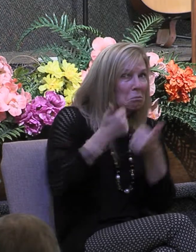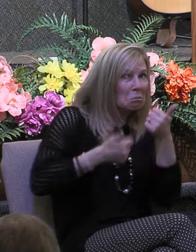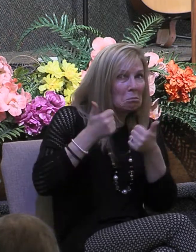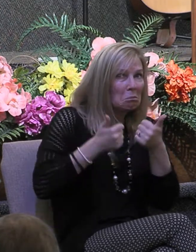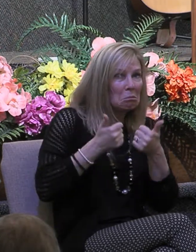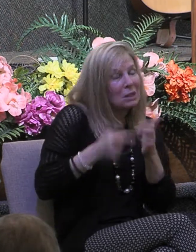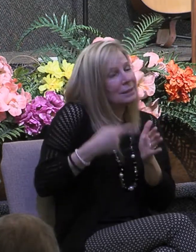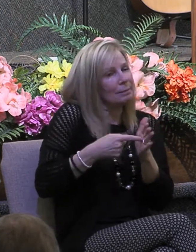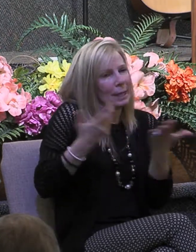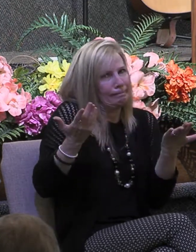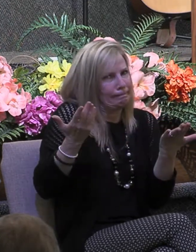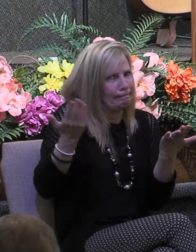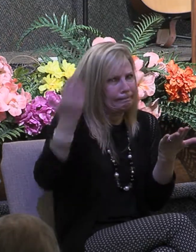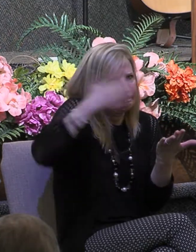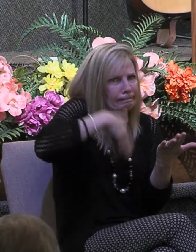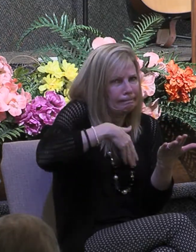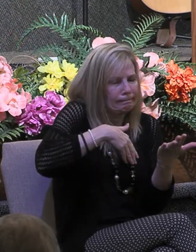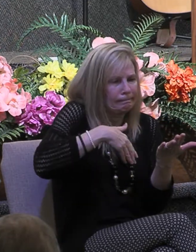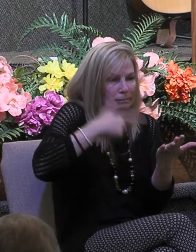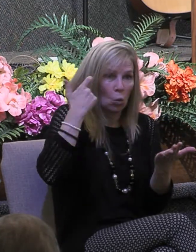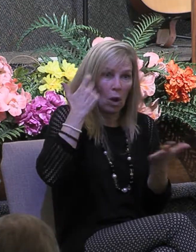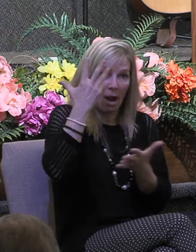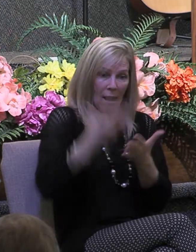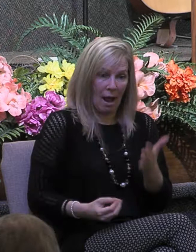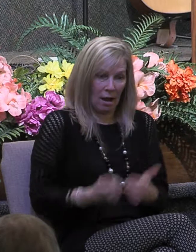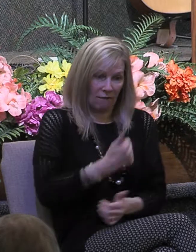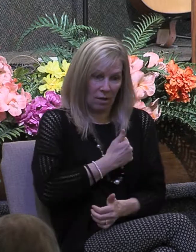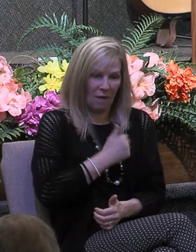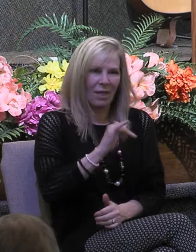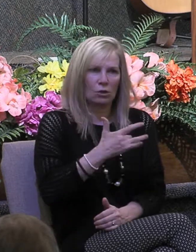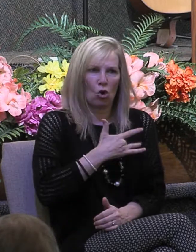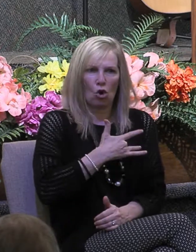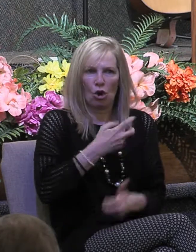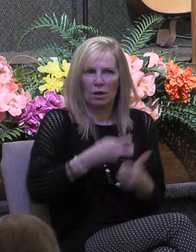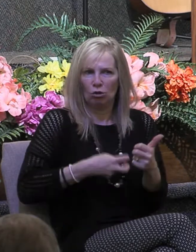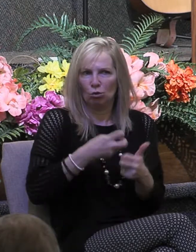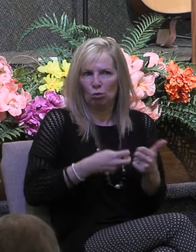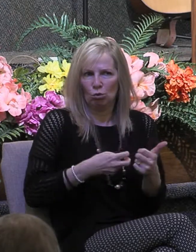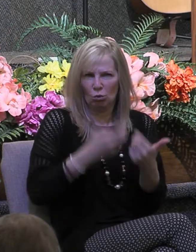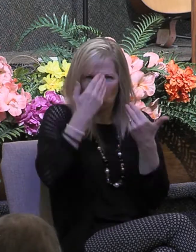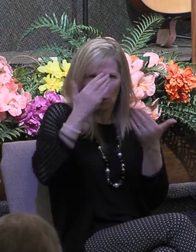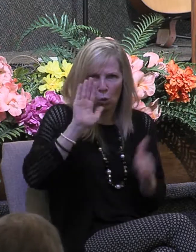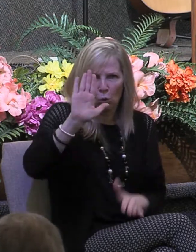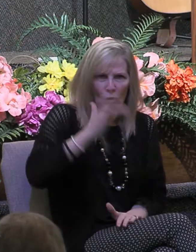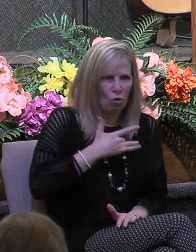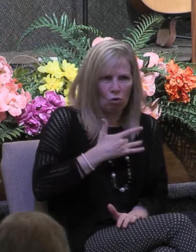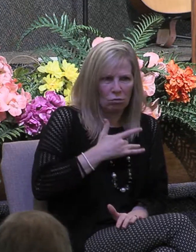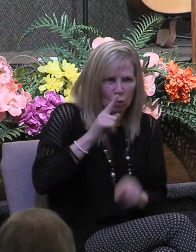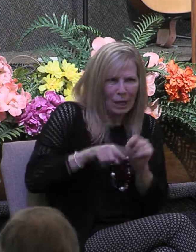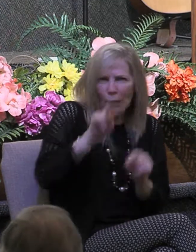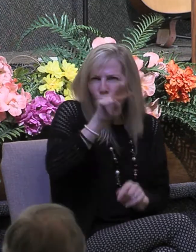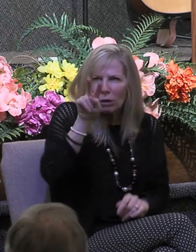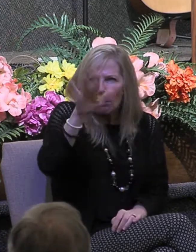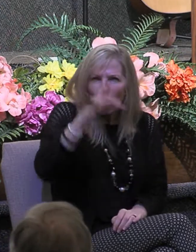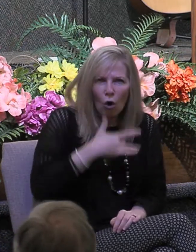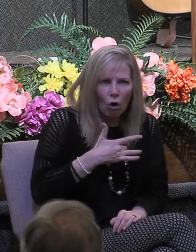a lack of love is a heart issue and we don't know anybody's heart we can't read their hearts we don't know their motivation